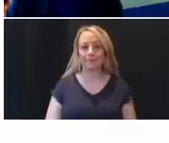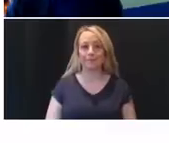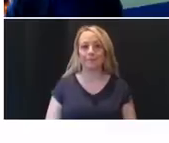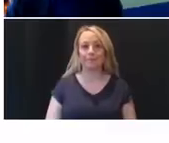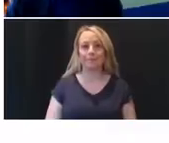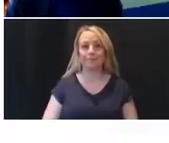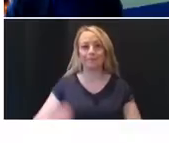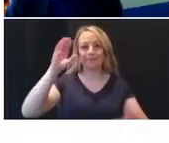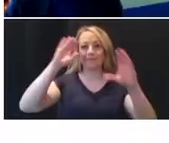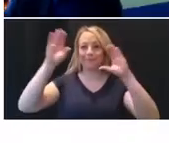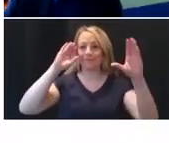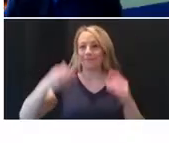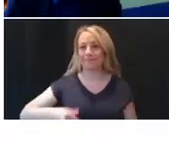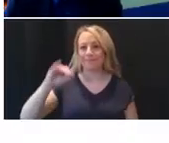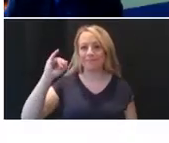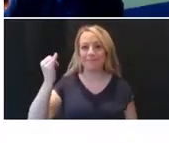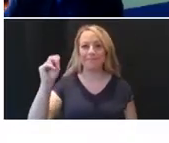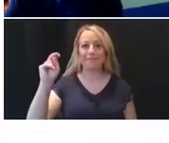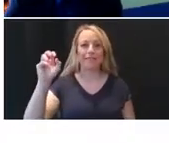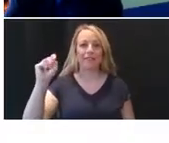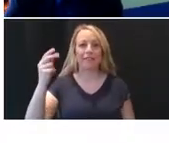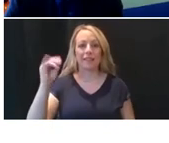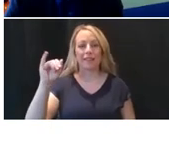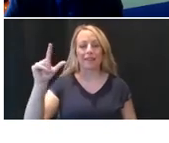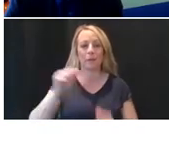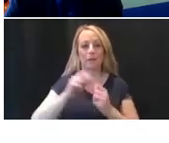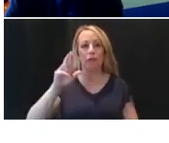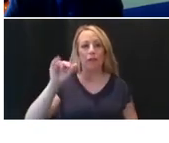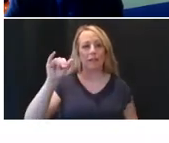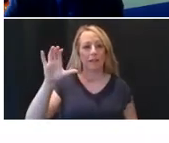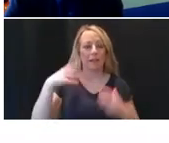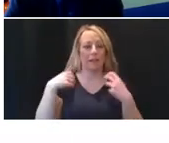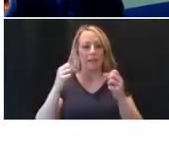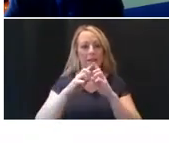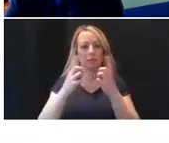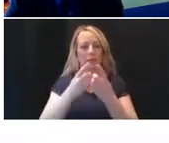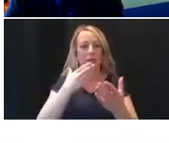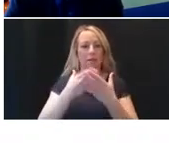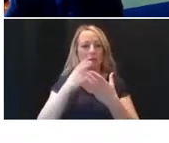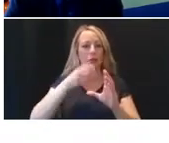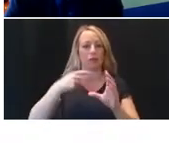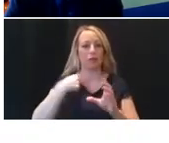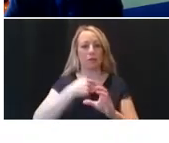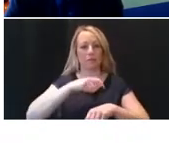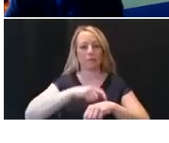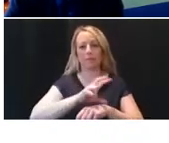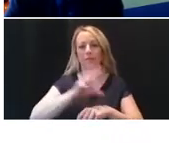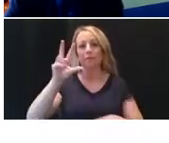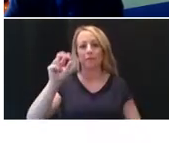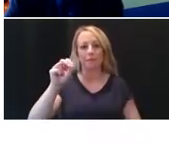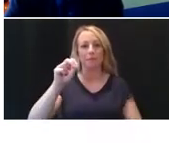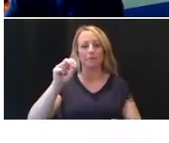Hi everyone, this is Janet Hill with the Rock Island County Health Department. Thank you for joining us today. It's 3.30 p.m. on February